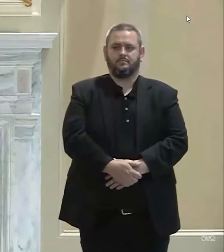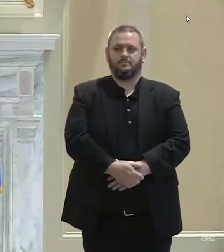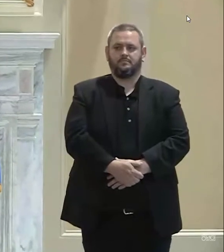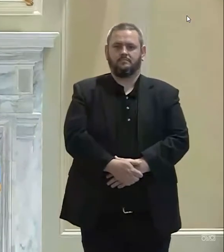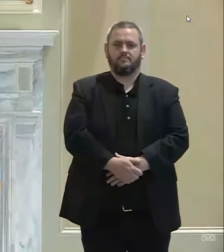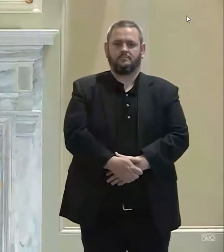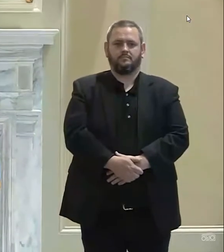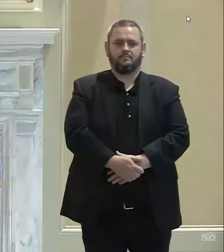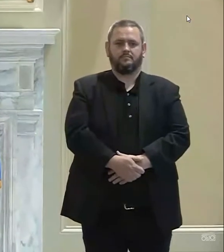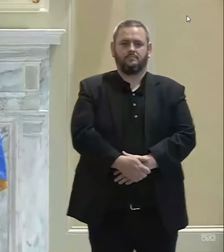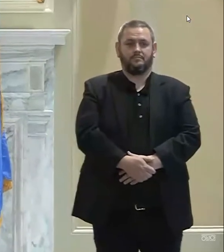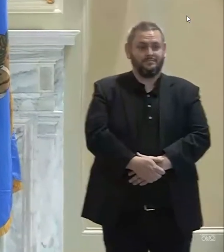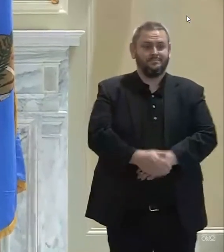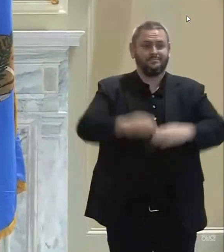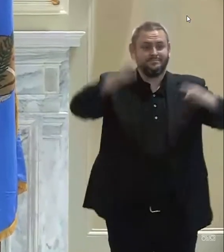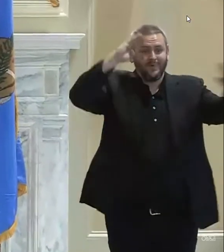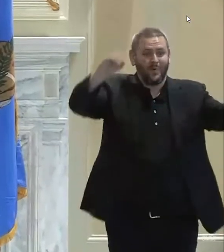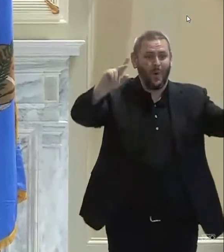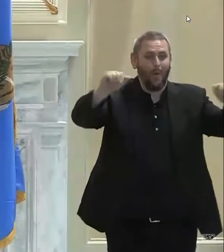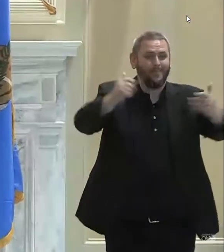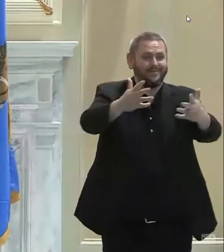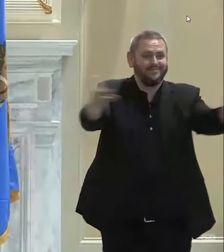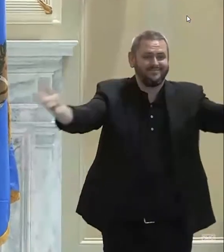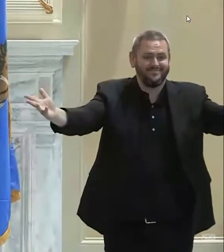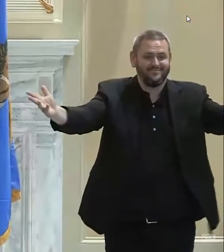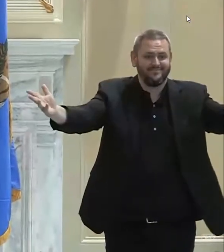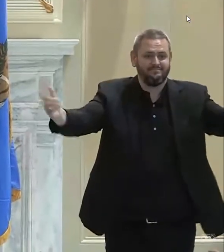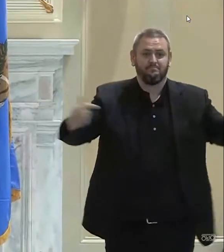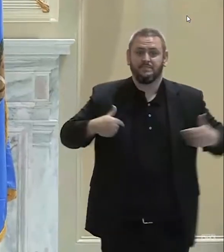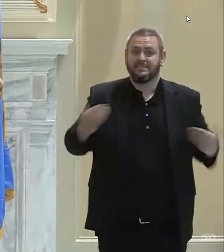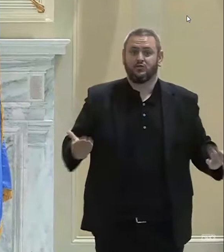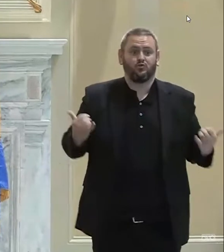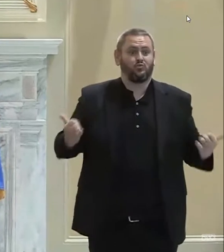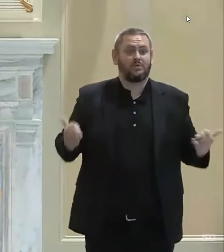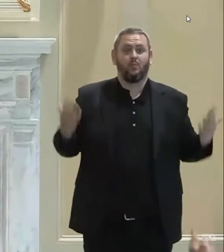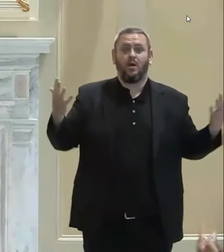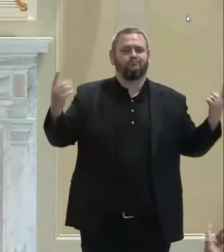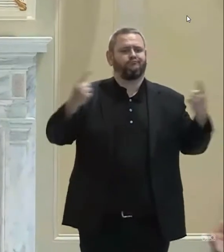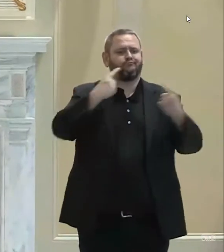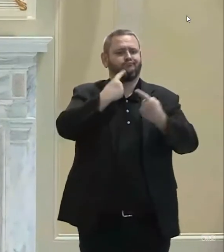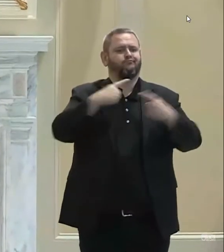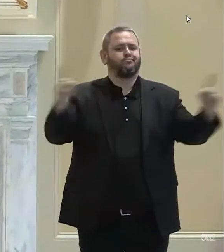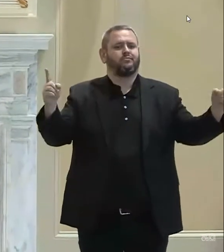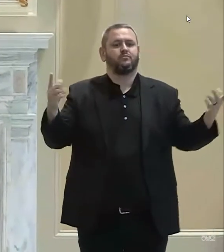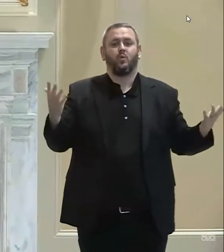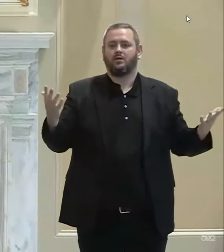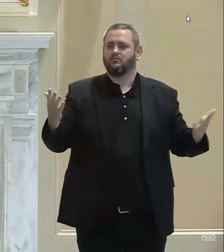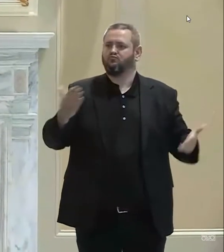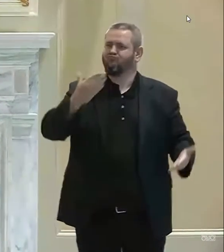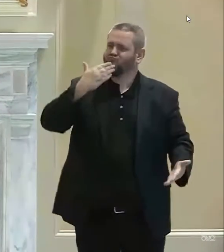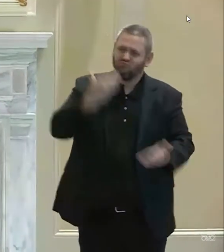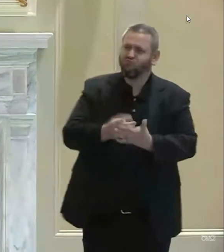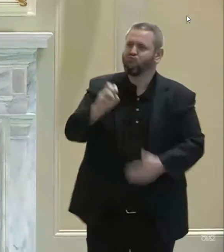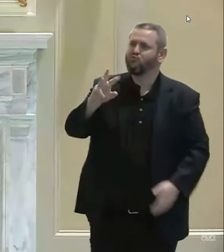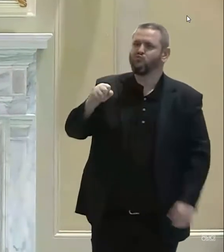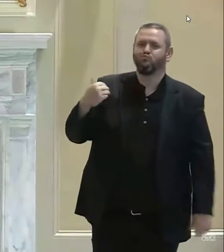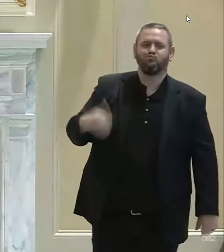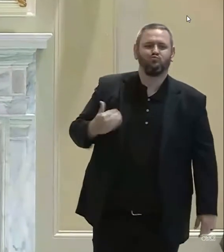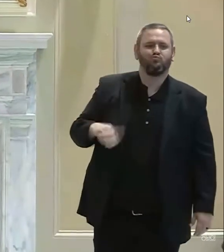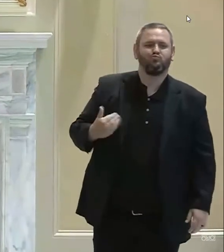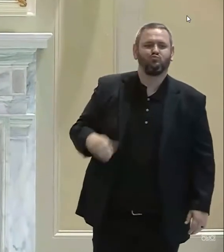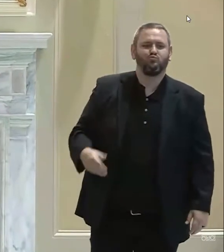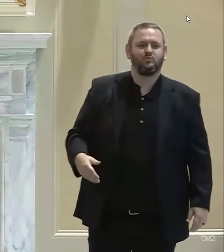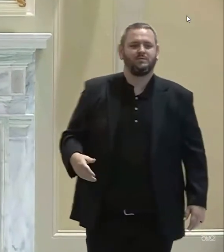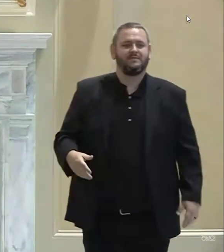Oklahoma, we are here today to announce some really, really good news. We have entered the last phase